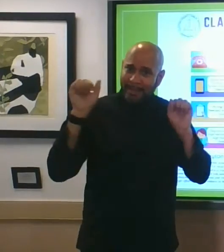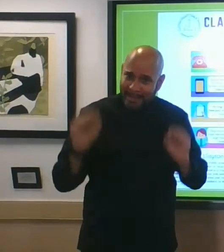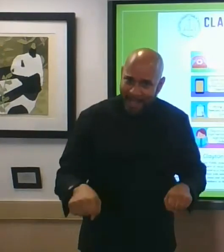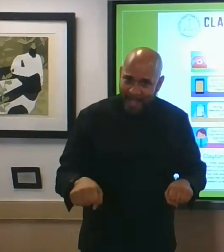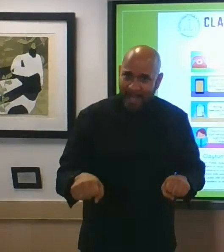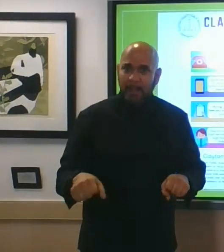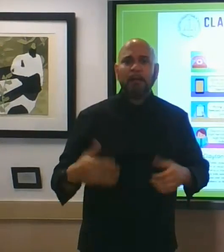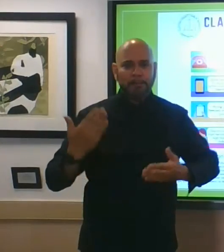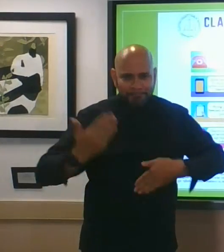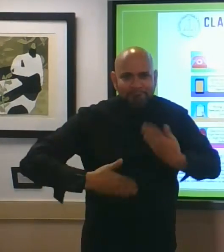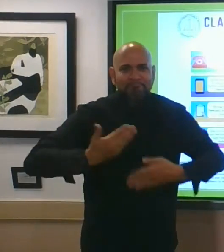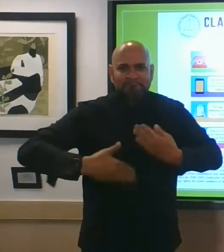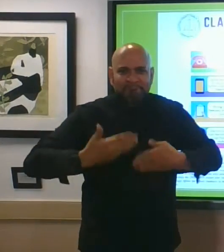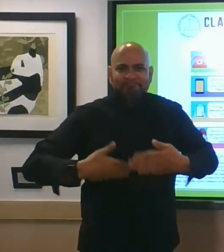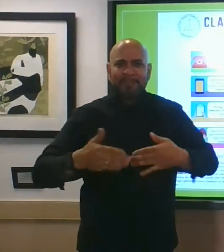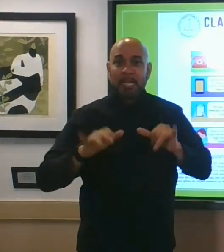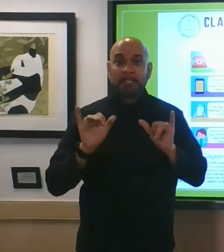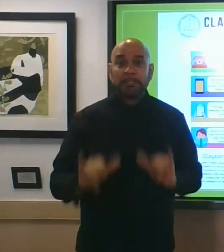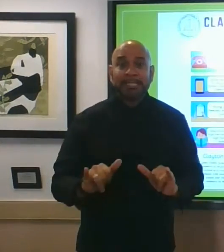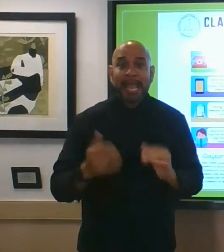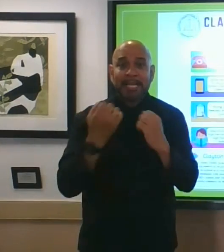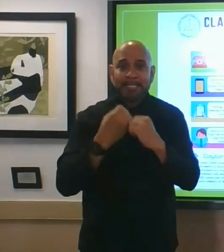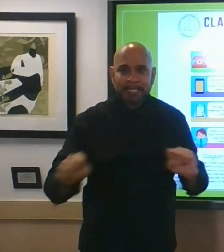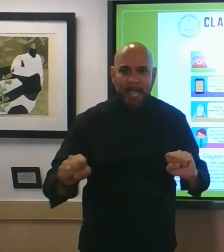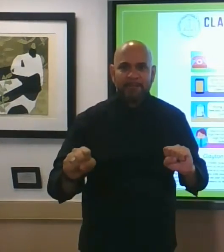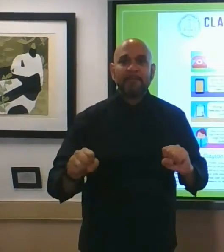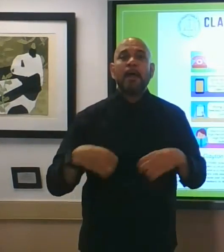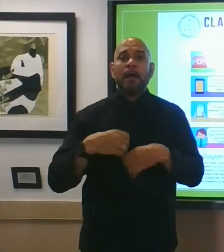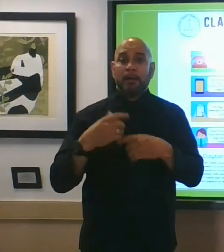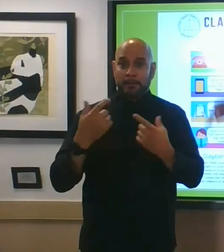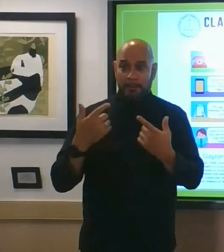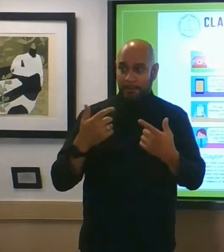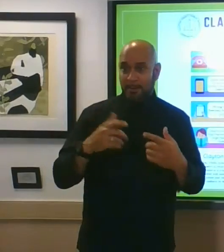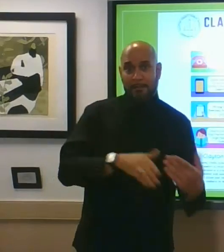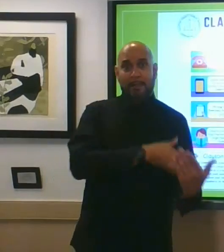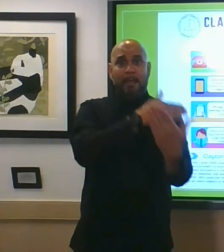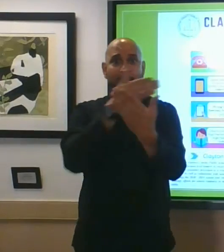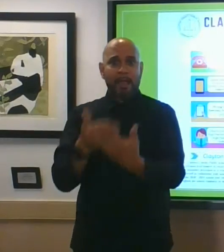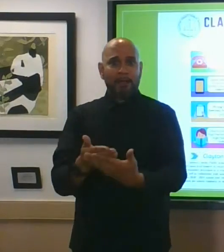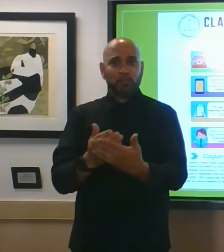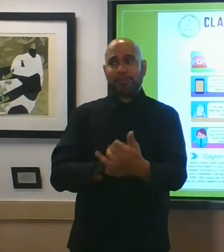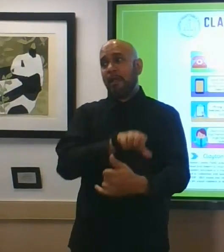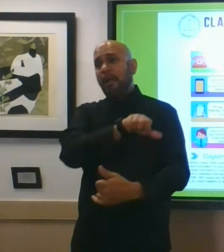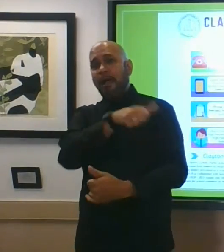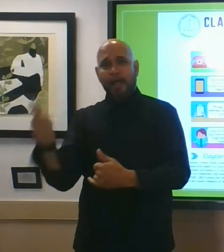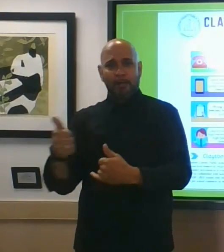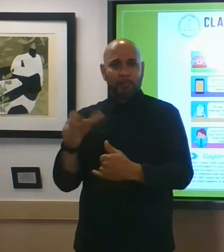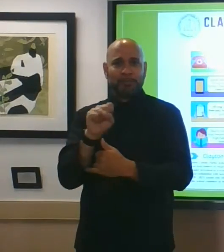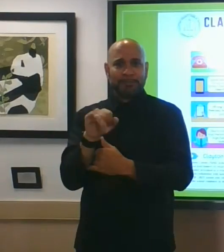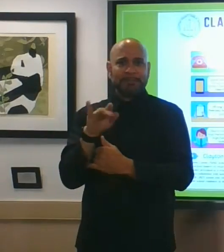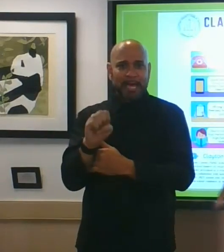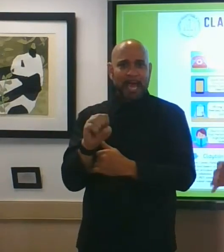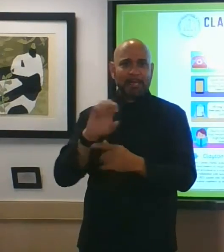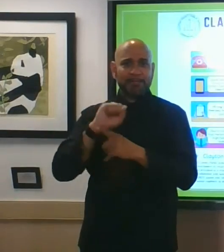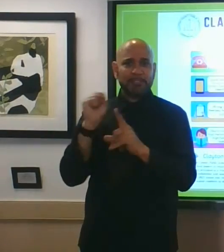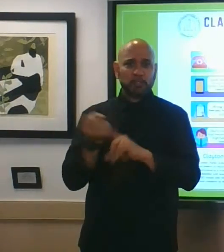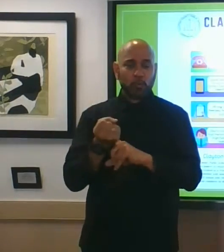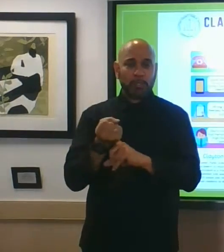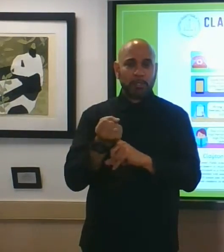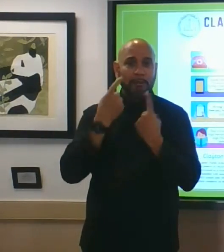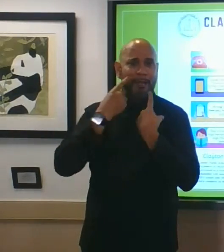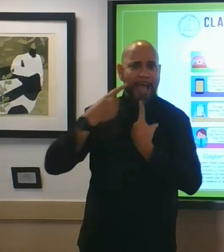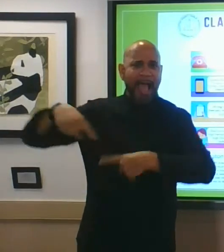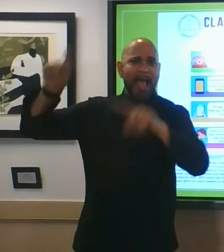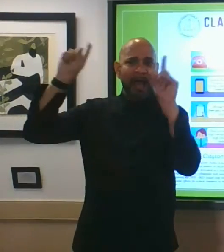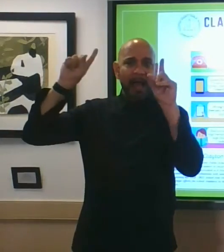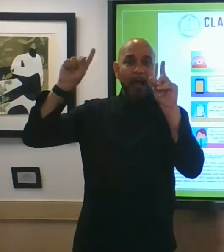keep it moving let's stay safe let's make it to the other end of this situation let's support those